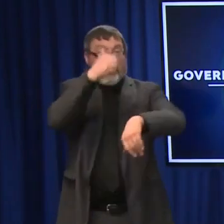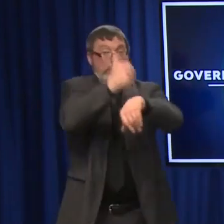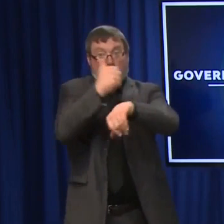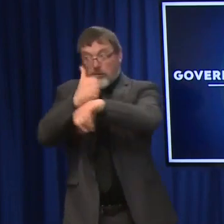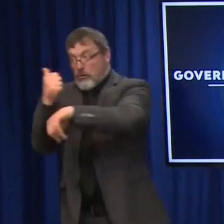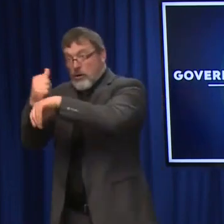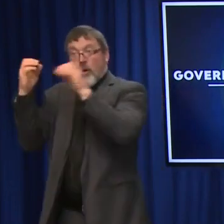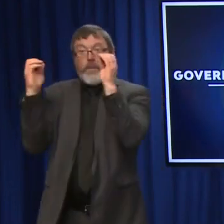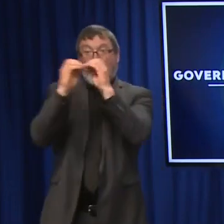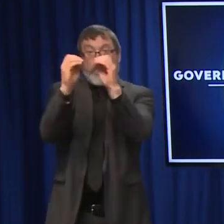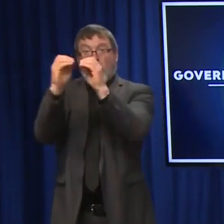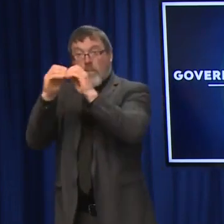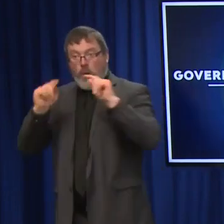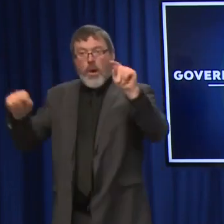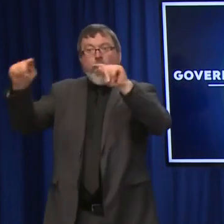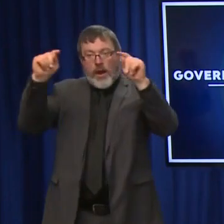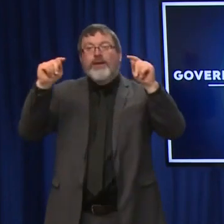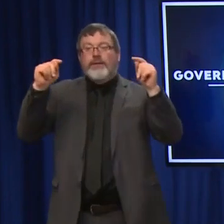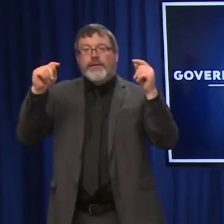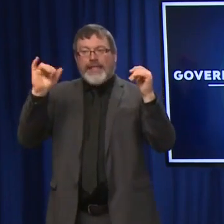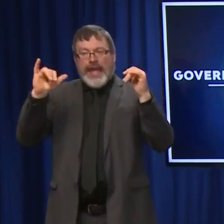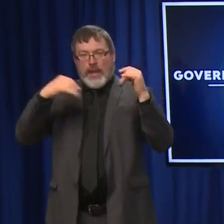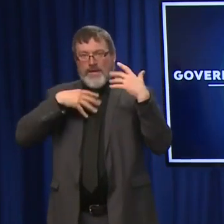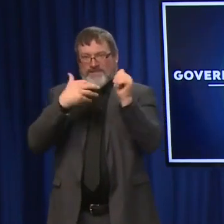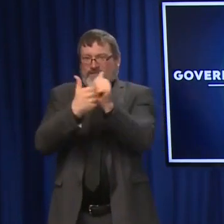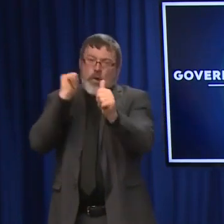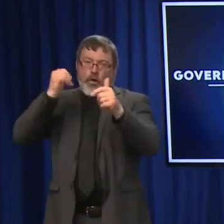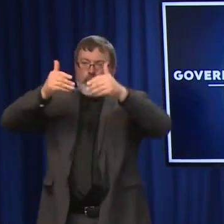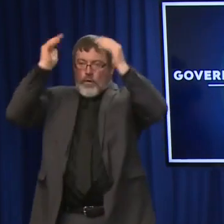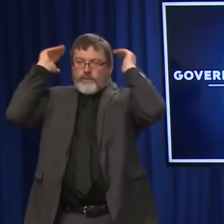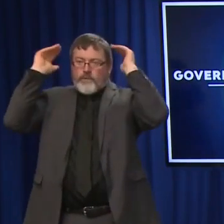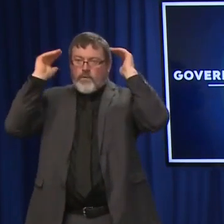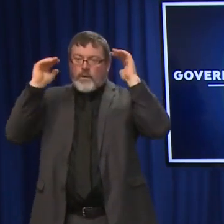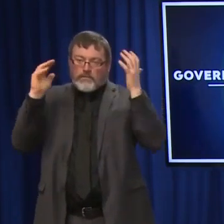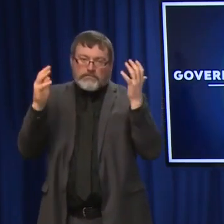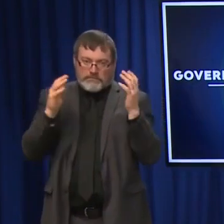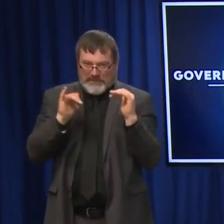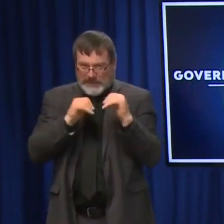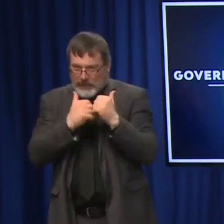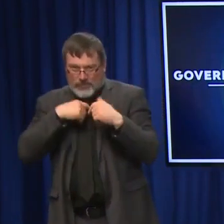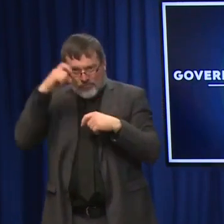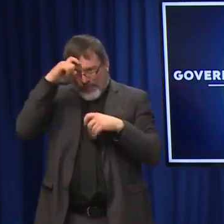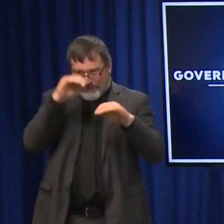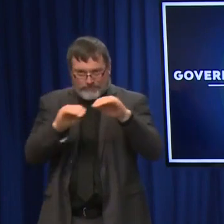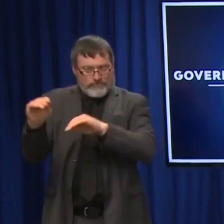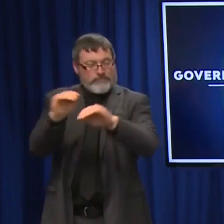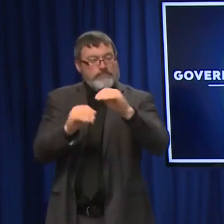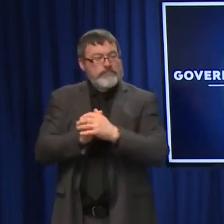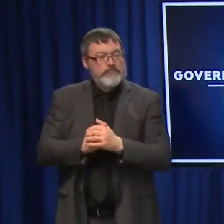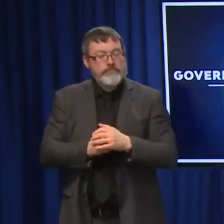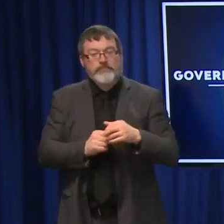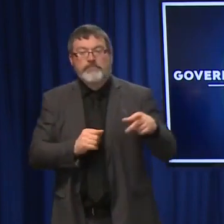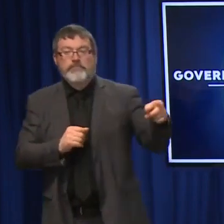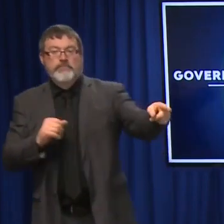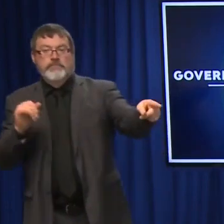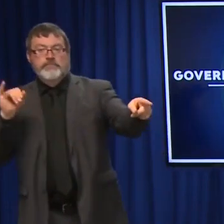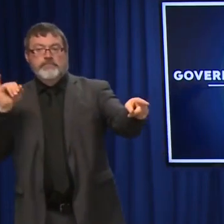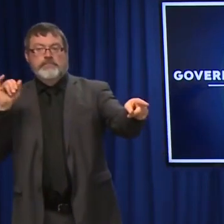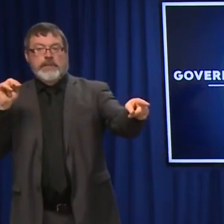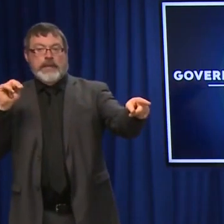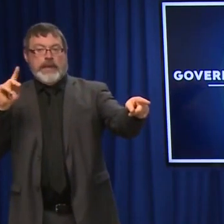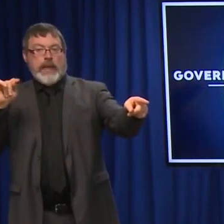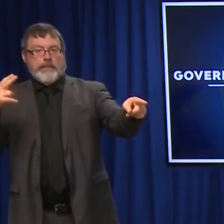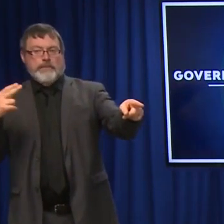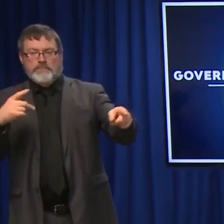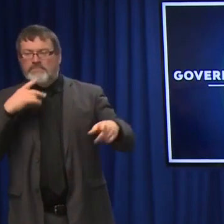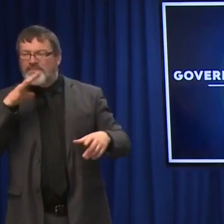too overloaded, but all of them are maximizing their ability to get the booster out. Do we know how many went last week, for example, to the fixed sites? we have